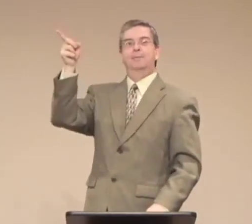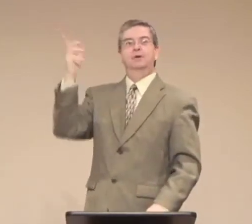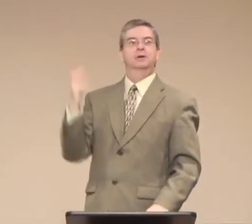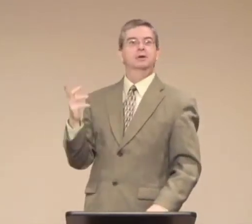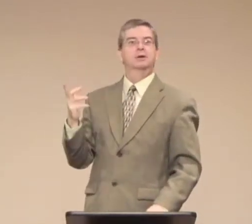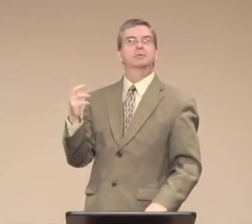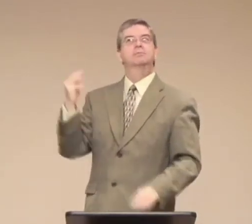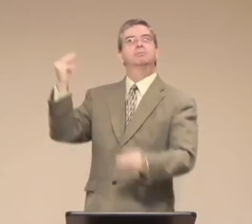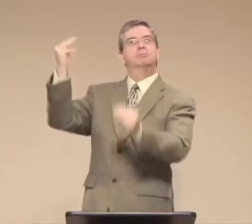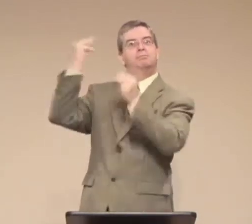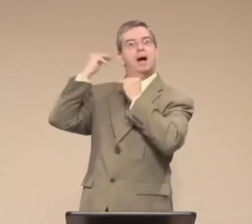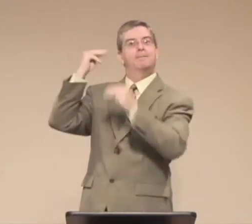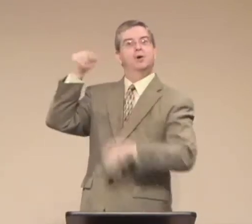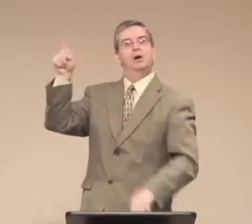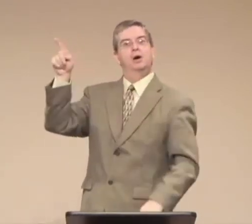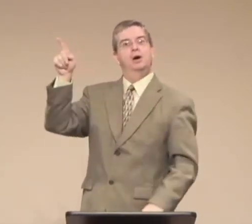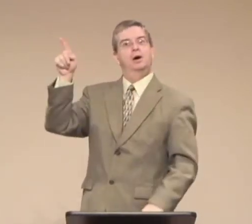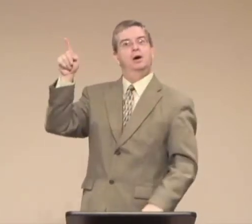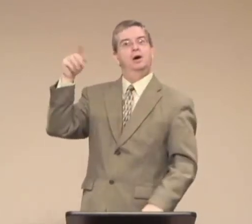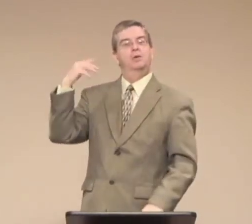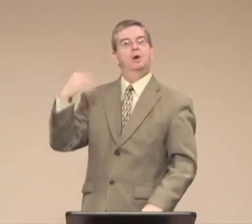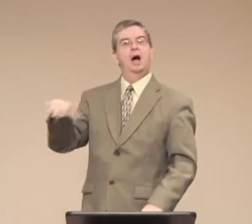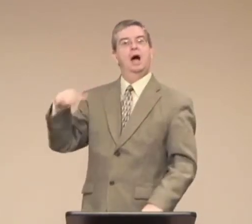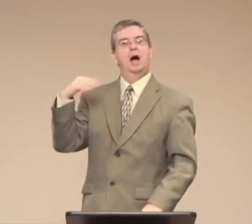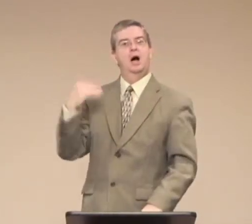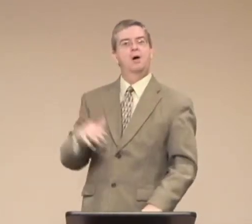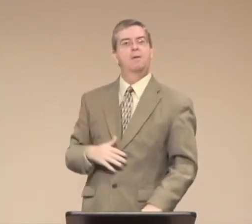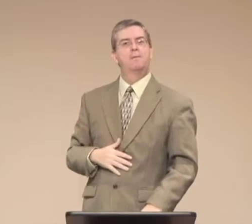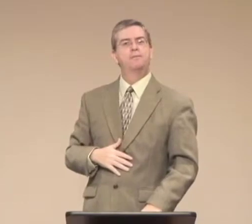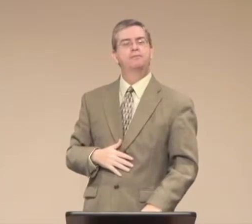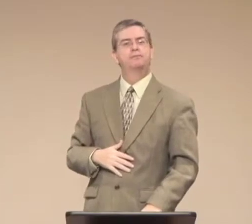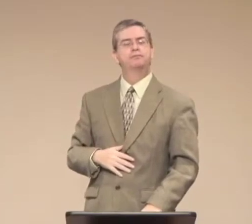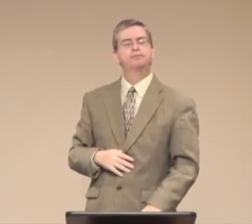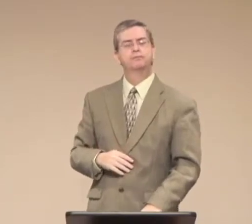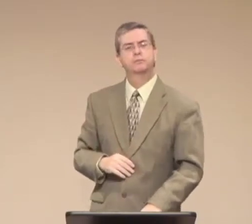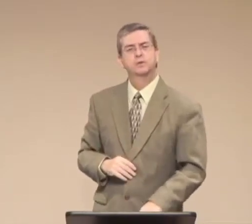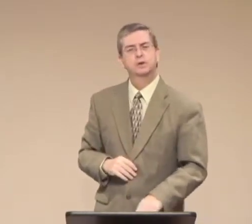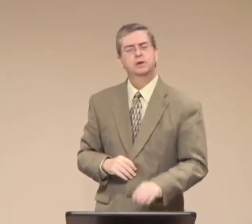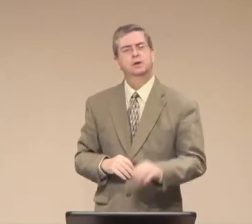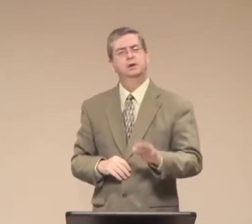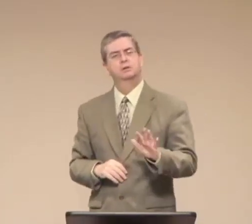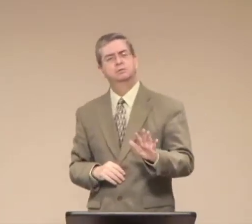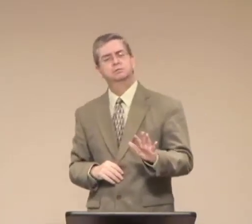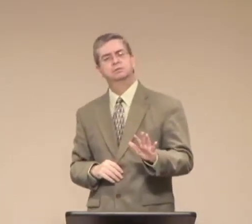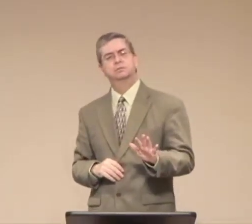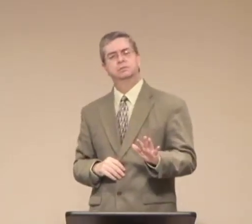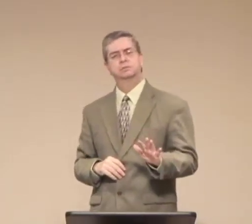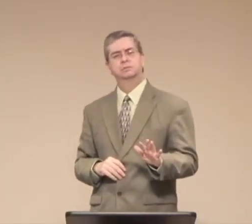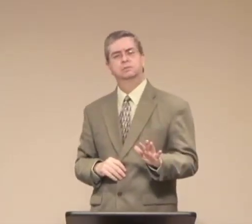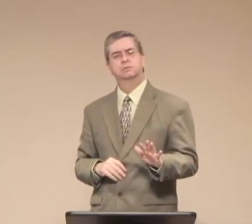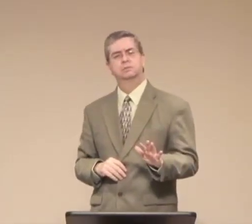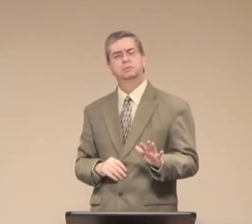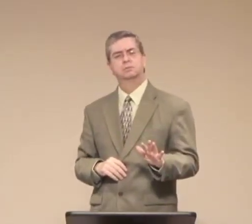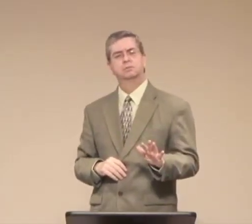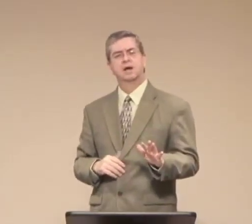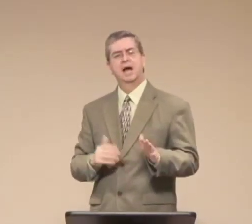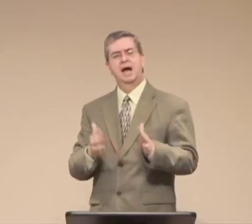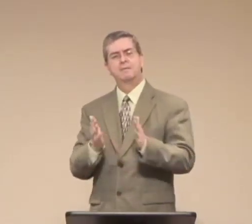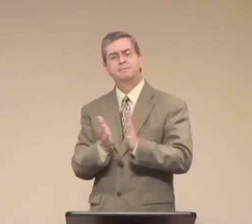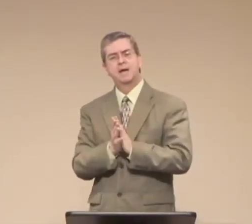I had a second mom when I was at school, which was one of my teachers. She helped me so much. And I learned